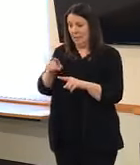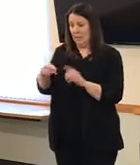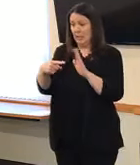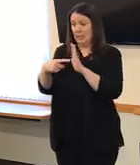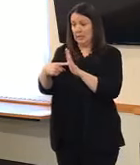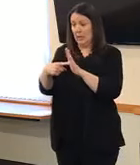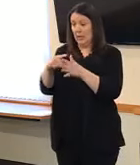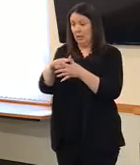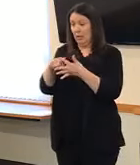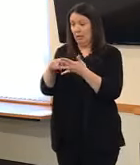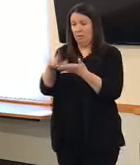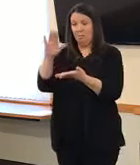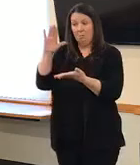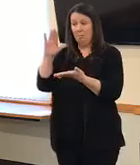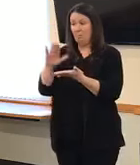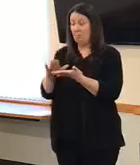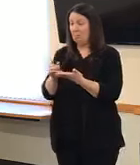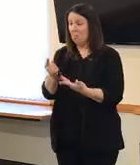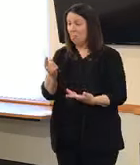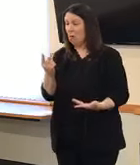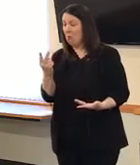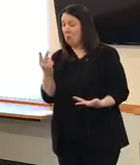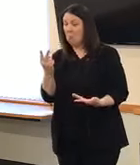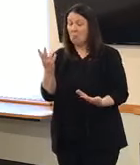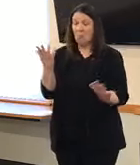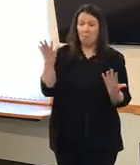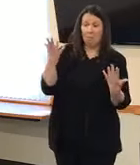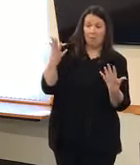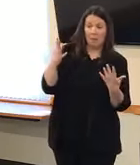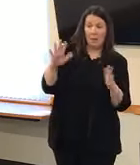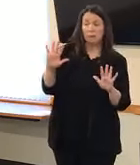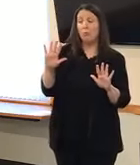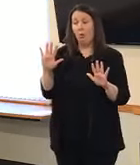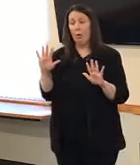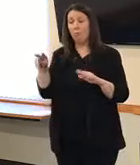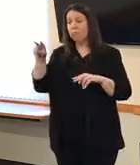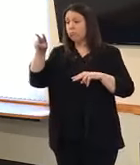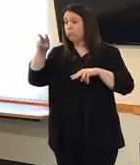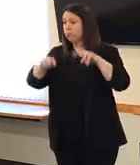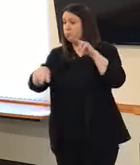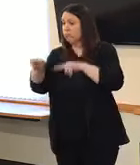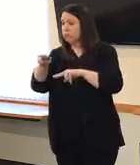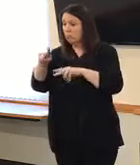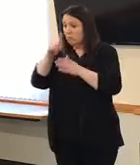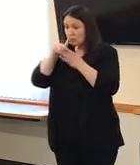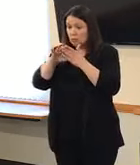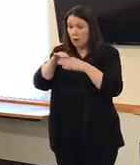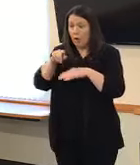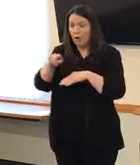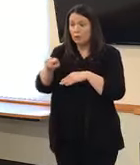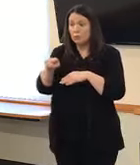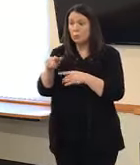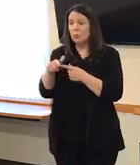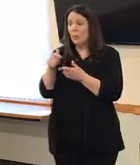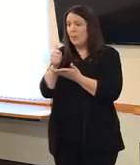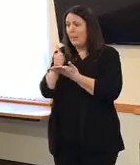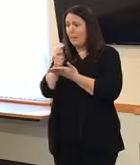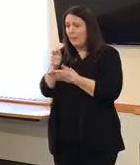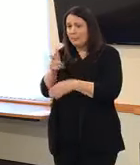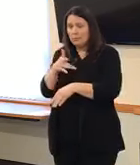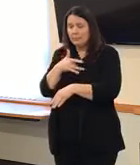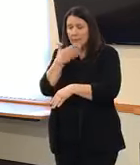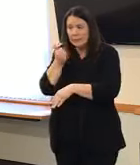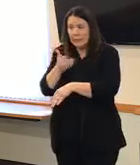providers have all changed their guidance when they do discharge or aftercare summaries to help educate individuals that